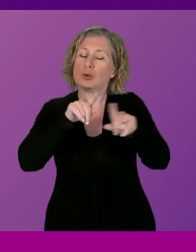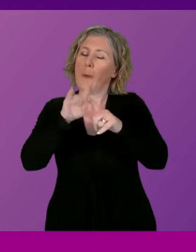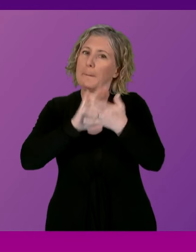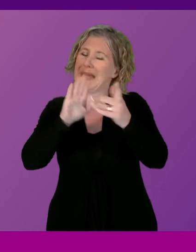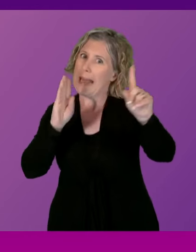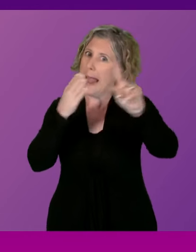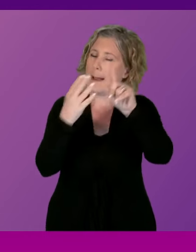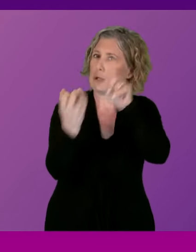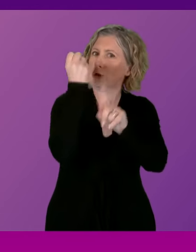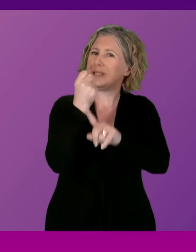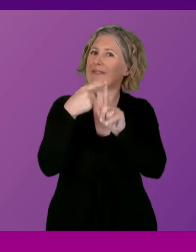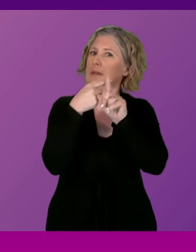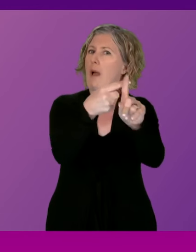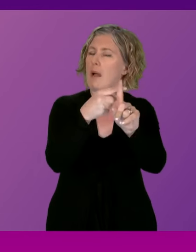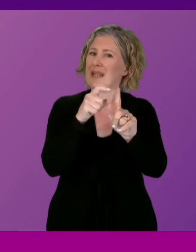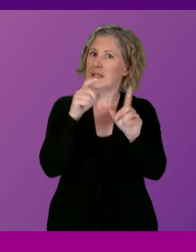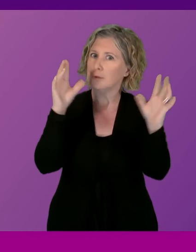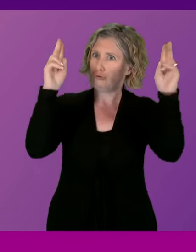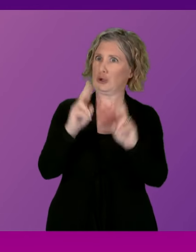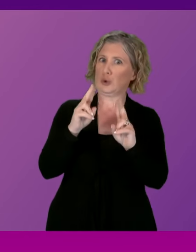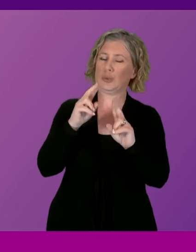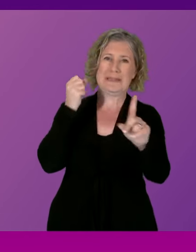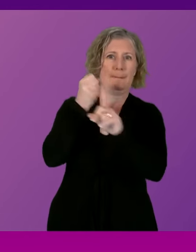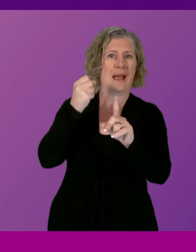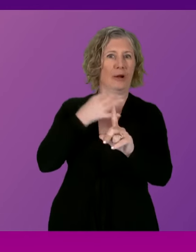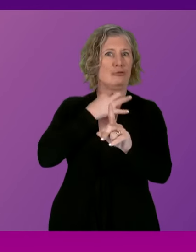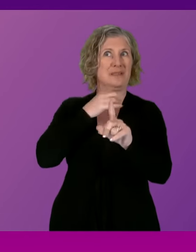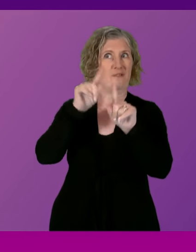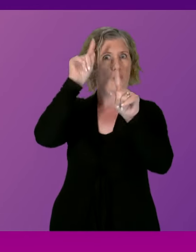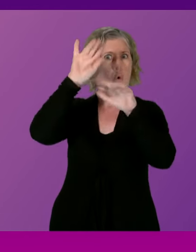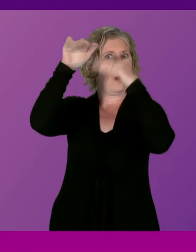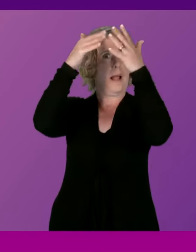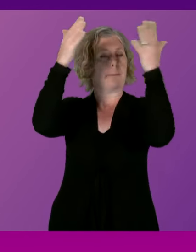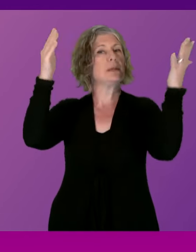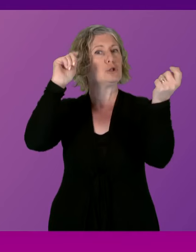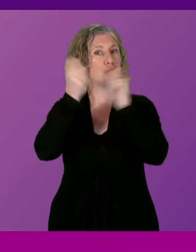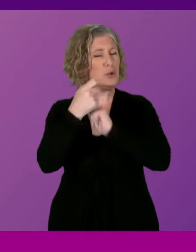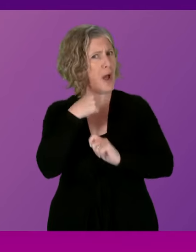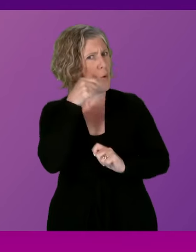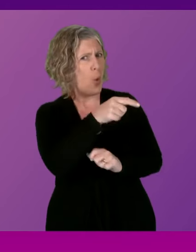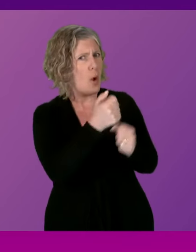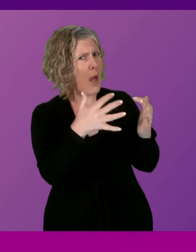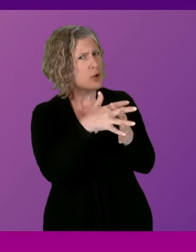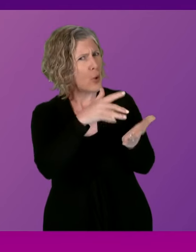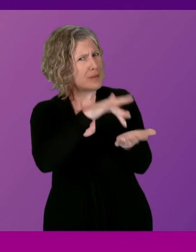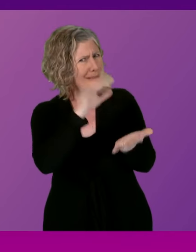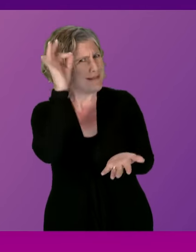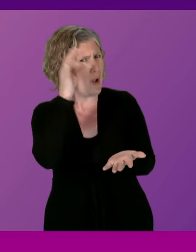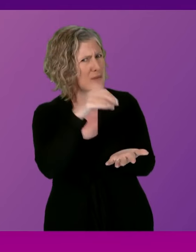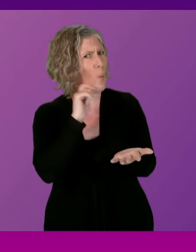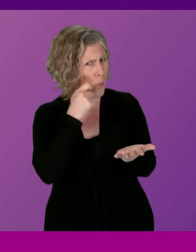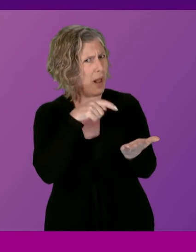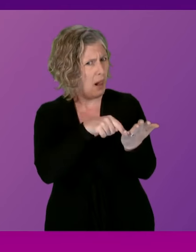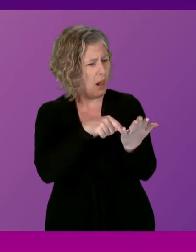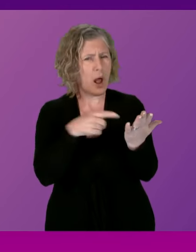Glasgow will be thinking about where it can spend that money in order to help to reduce air pollution or indeed meet its own climate change